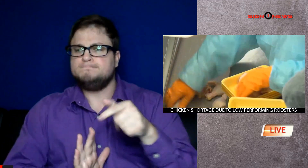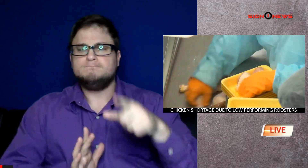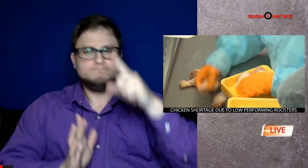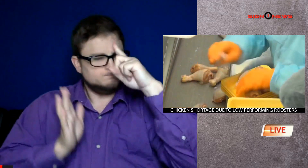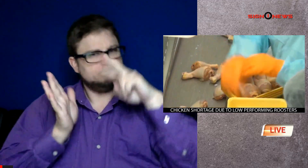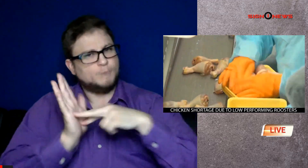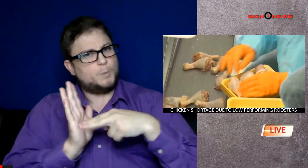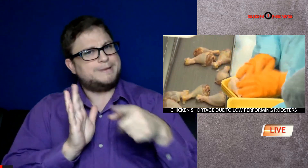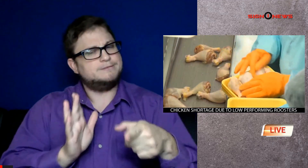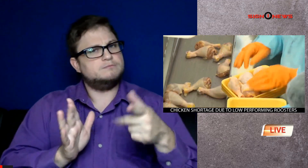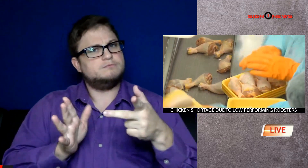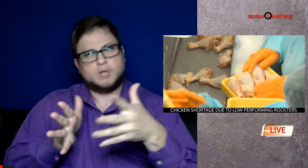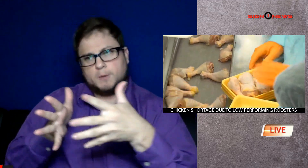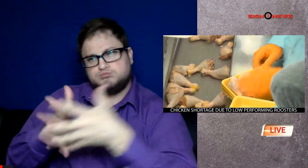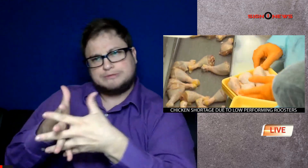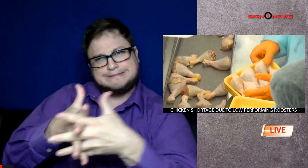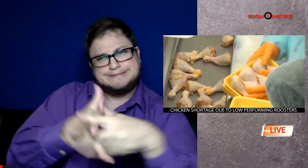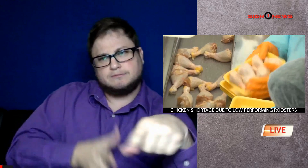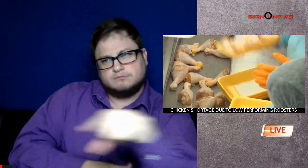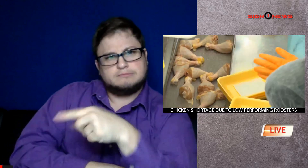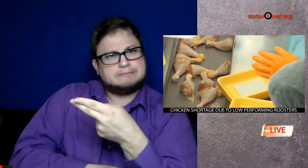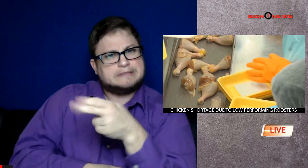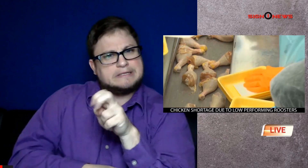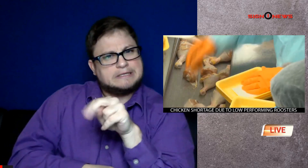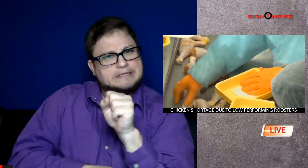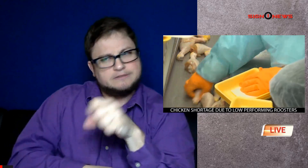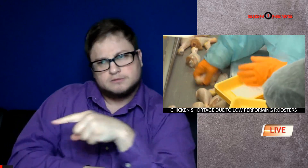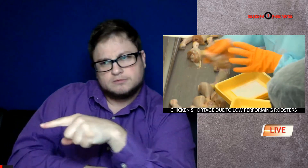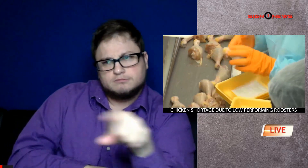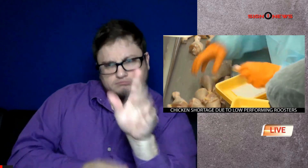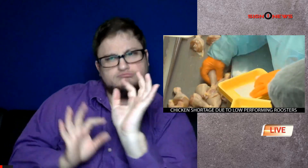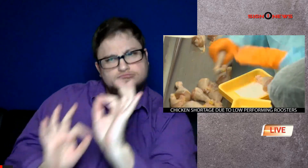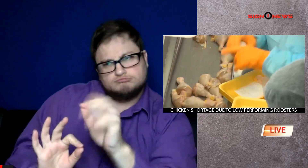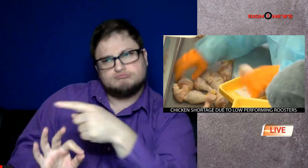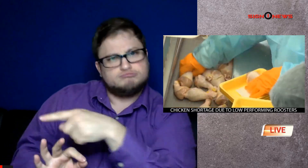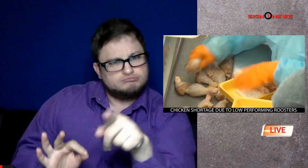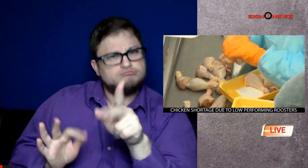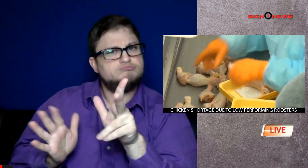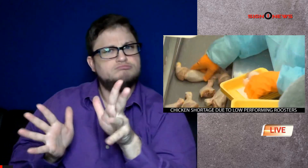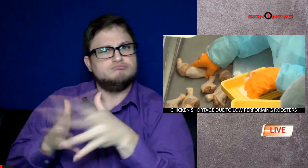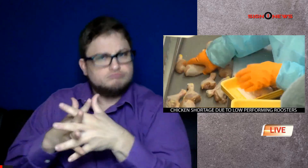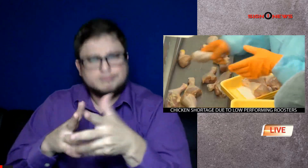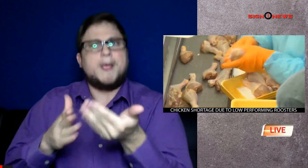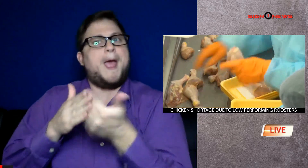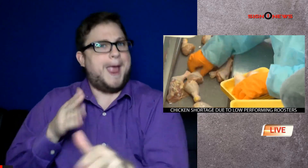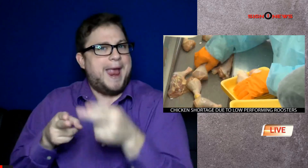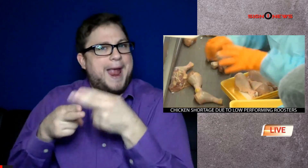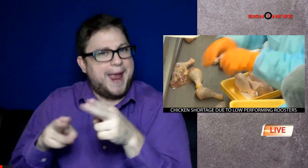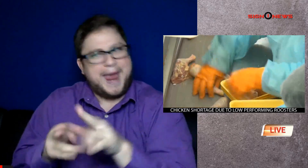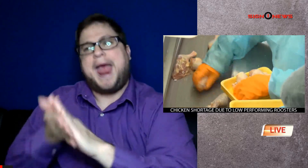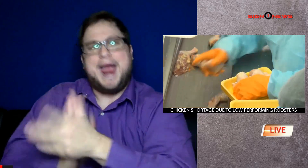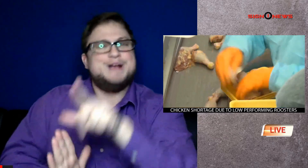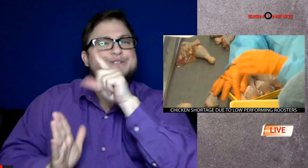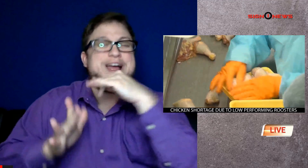and that's because according to officials with Tyson Foods the world's largest meat producer